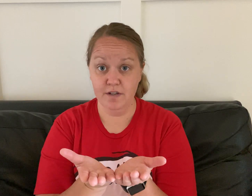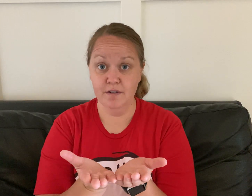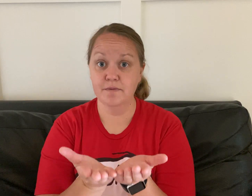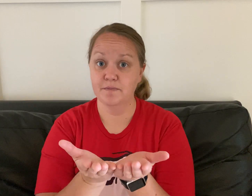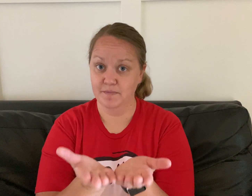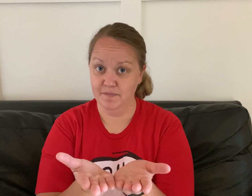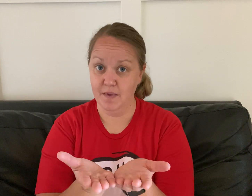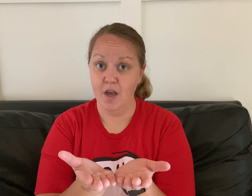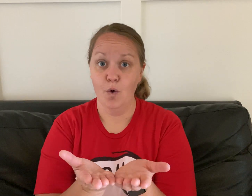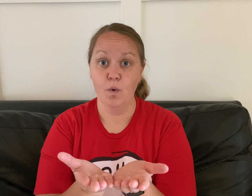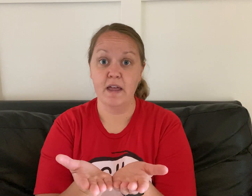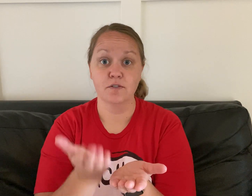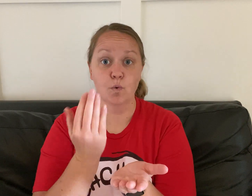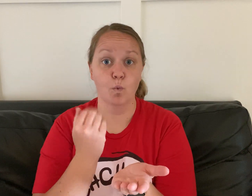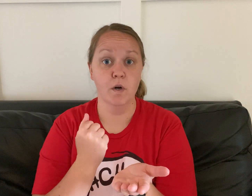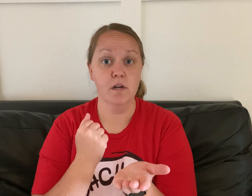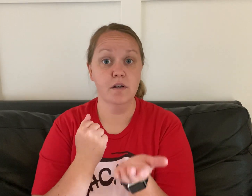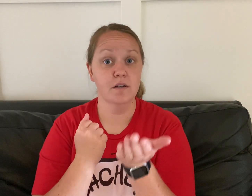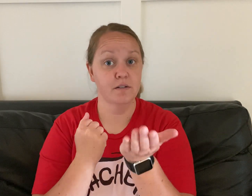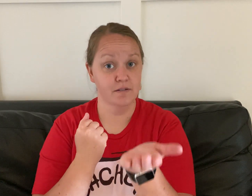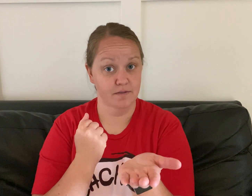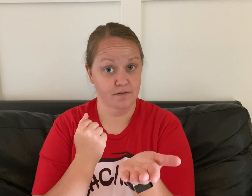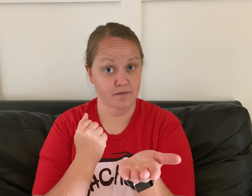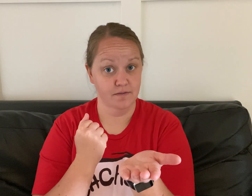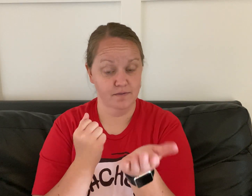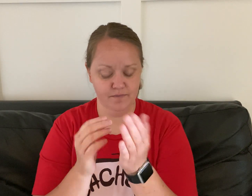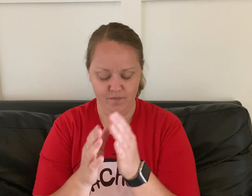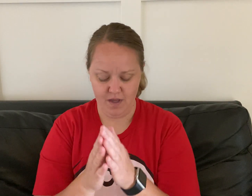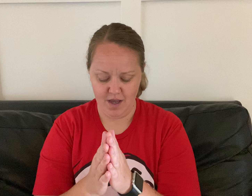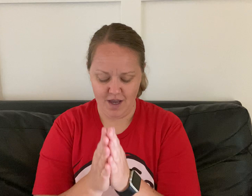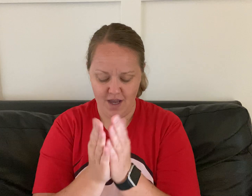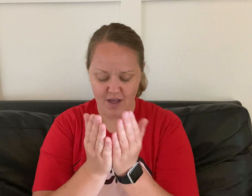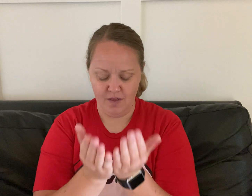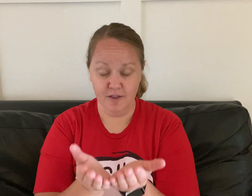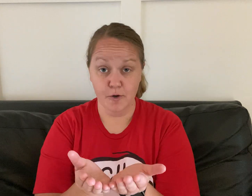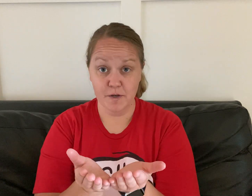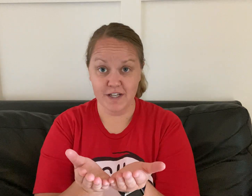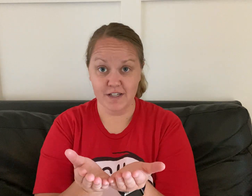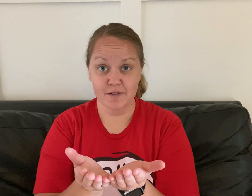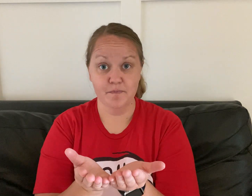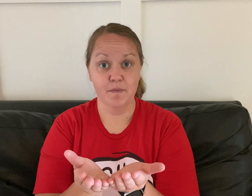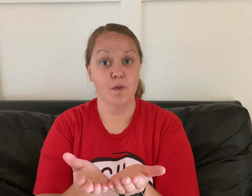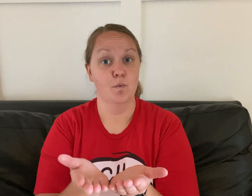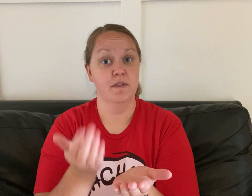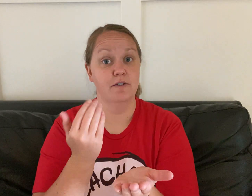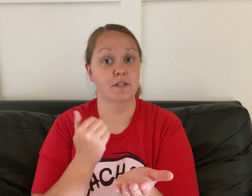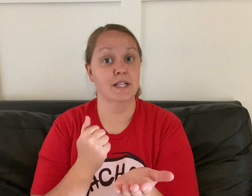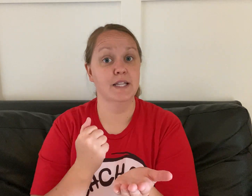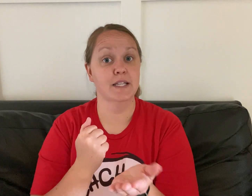without w, loading without l,